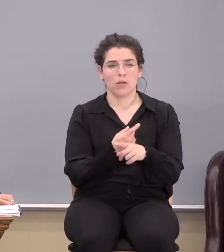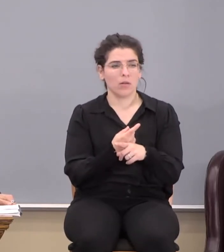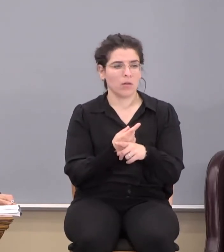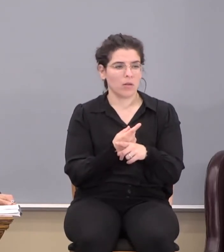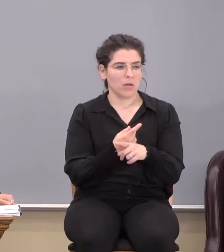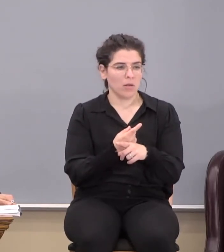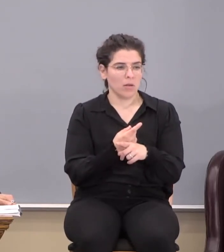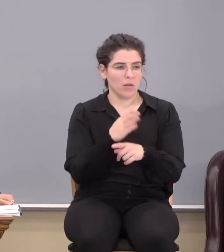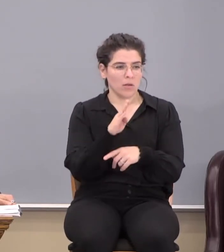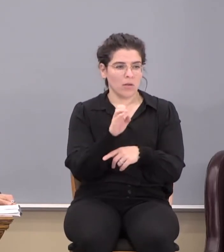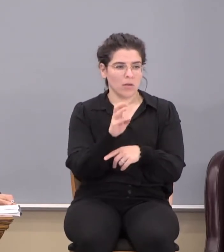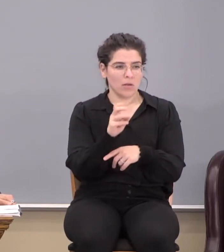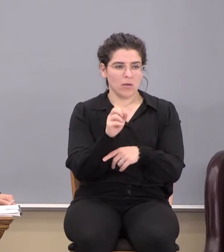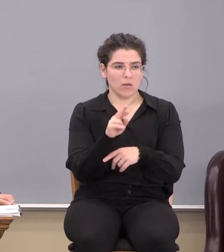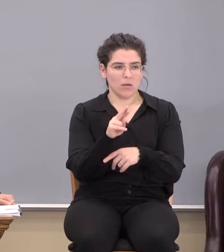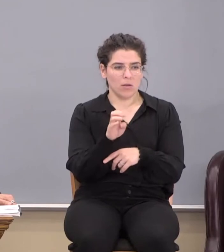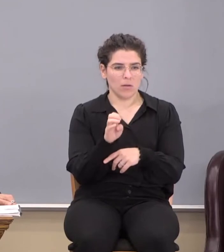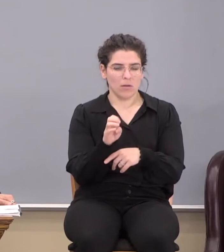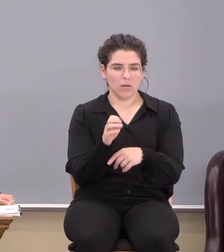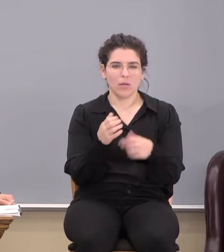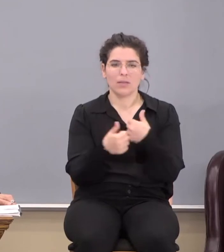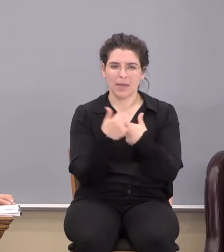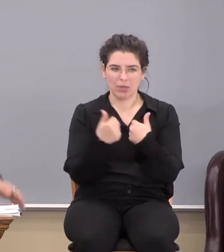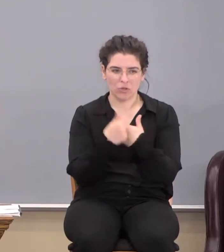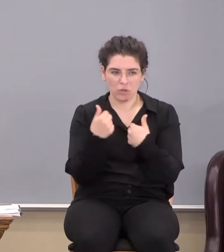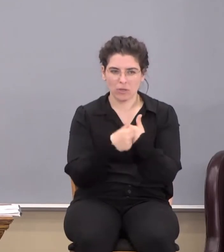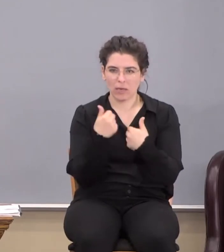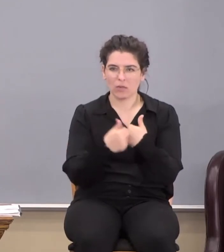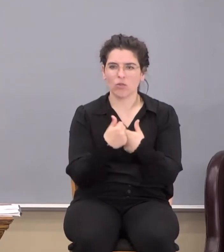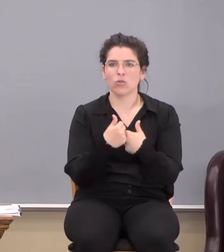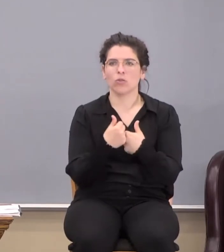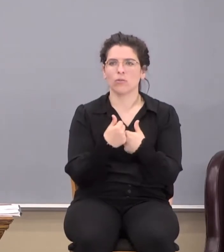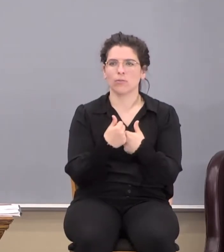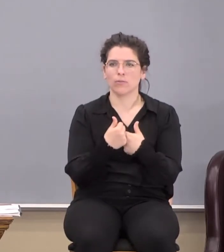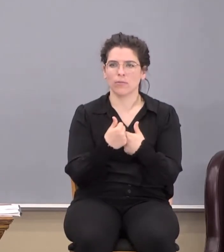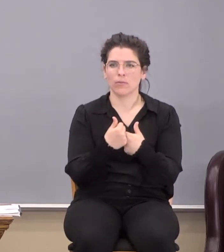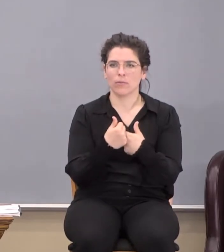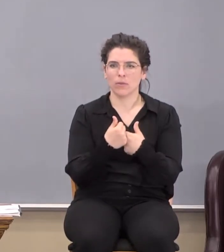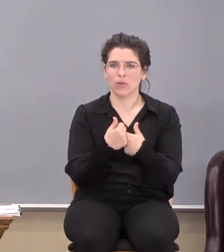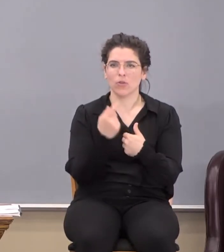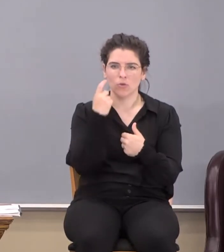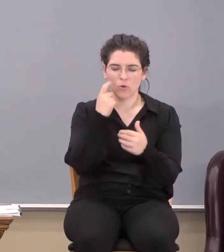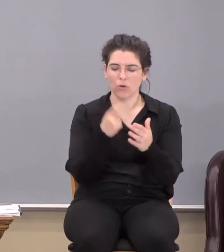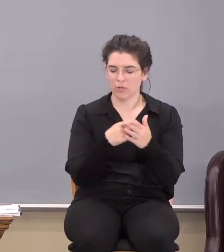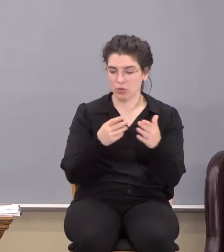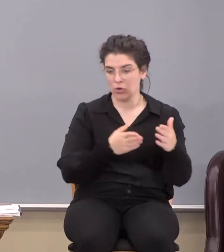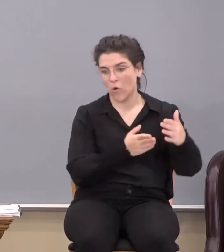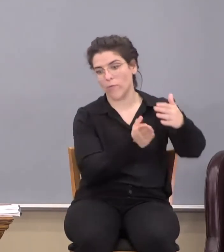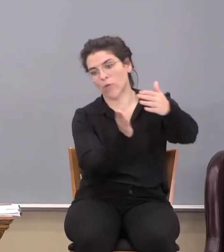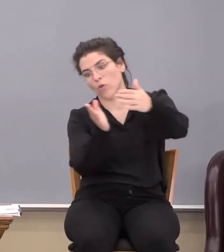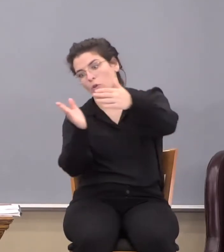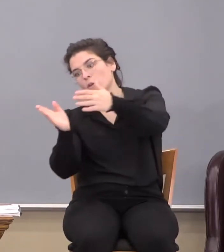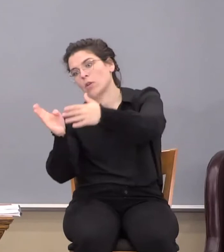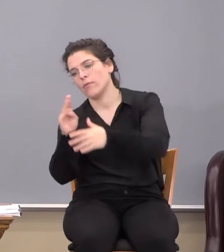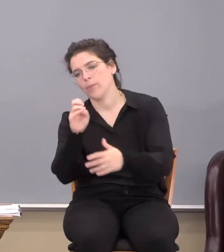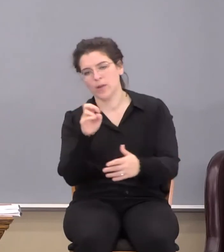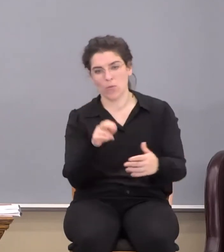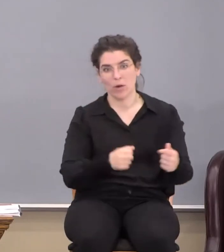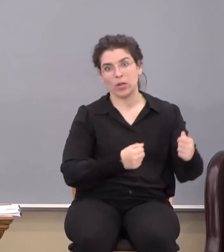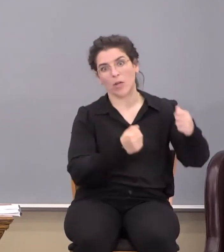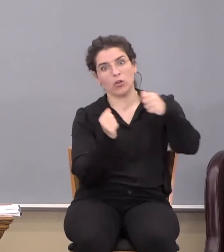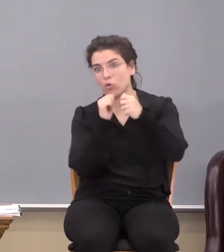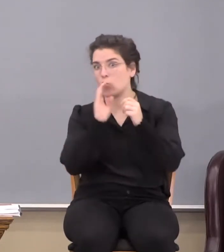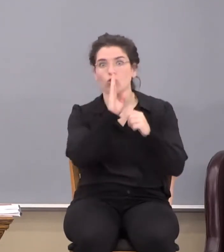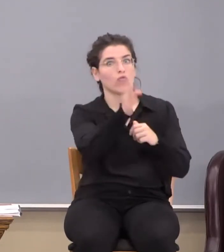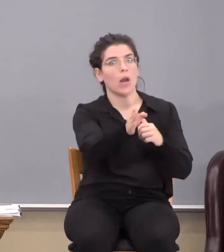What's that word beware imply? Yeah, danger's ahead. Watch out. You know, you're going around the curve. says, beware, curb in the road. Don't go